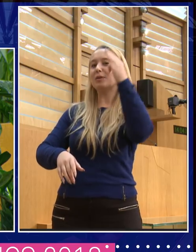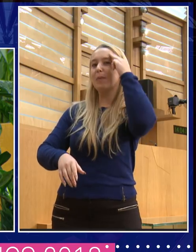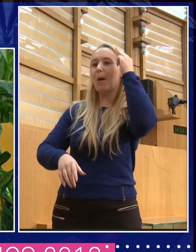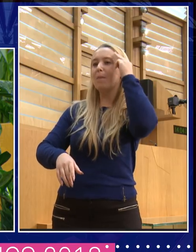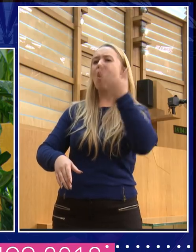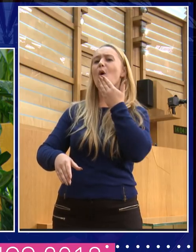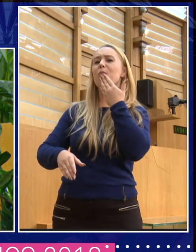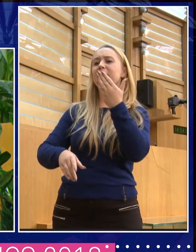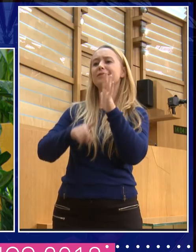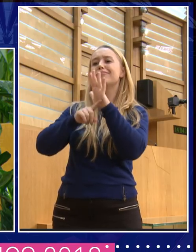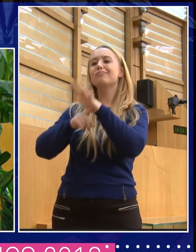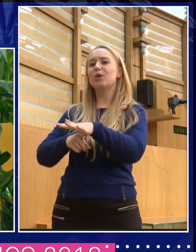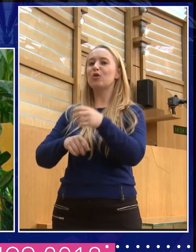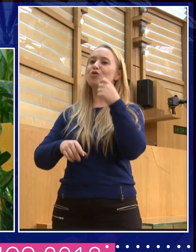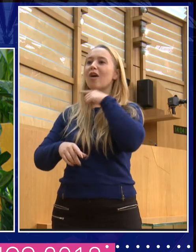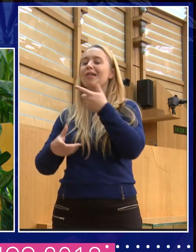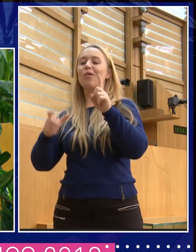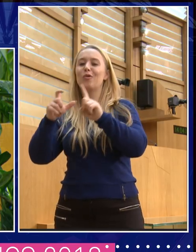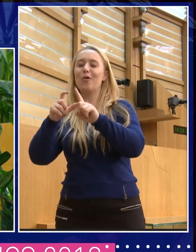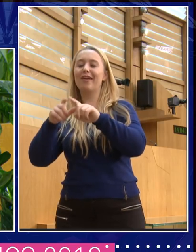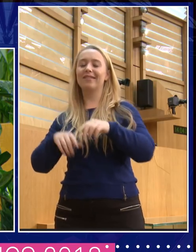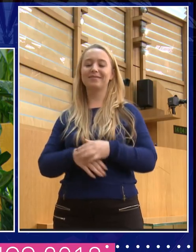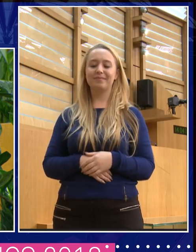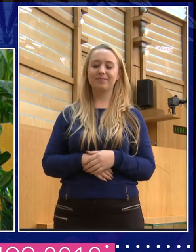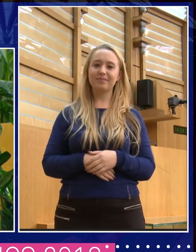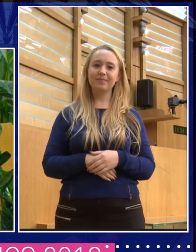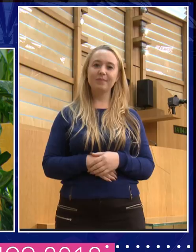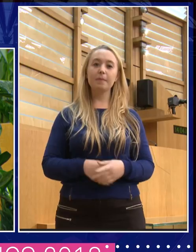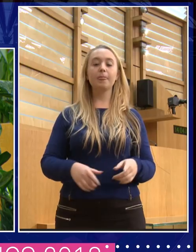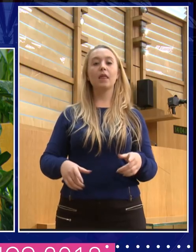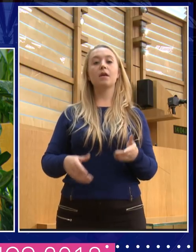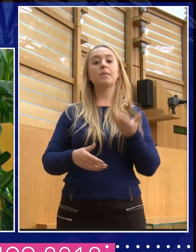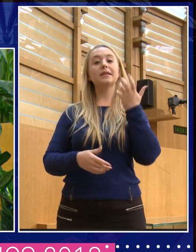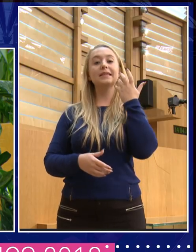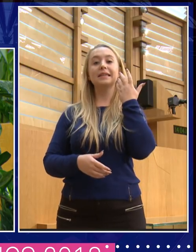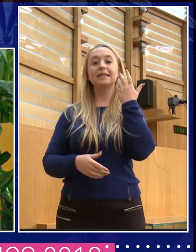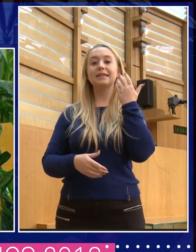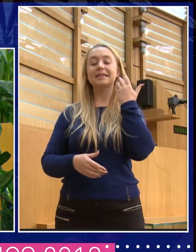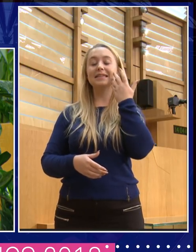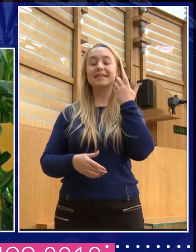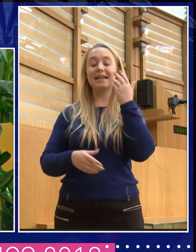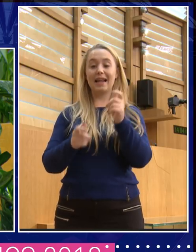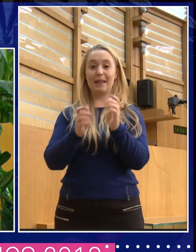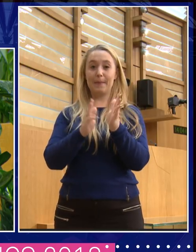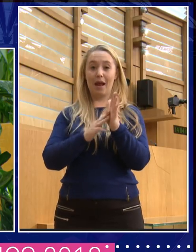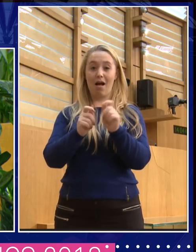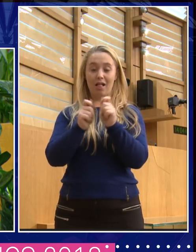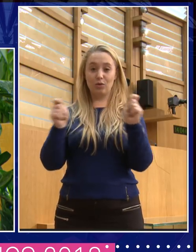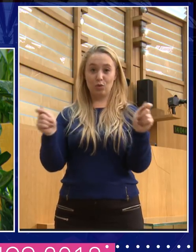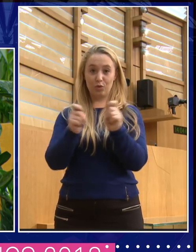Um, then, you know, because the Daily Mail so far, and what I had to say, it had quite a good press, then the bad side of the Daily Mail came out because they got